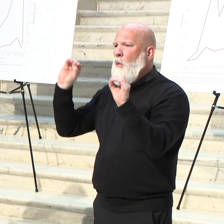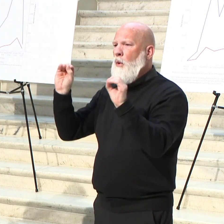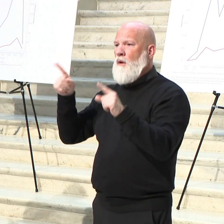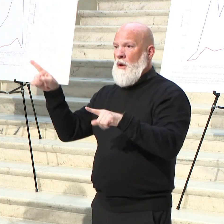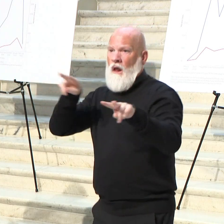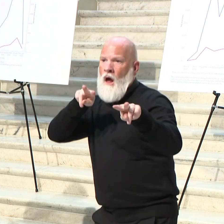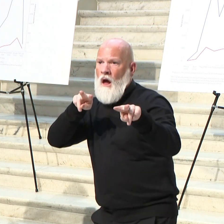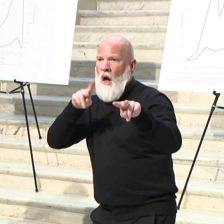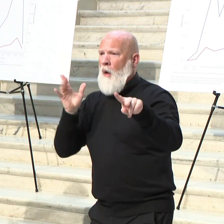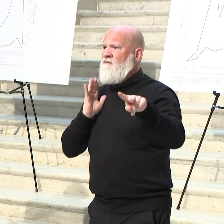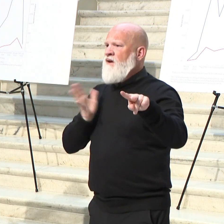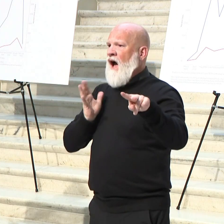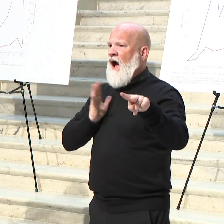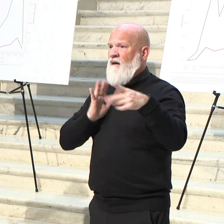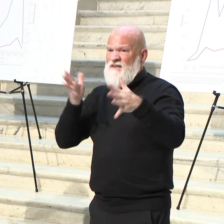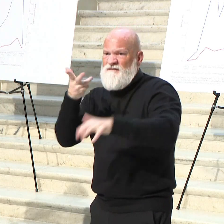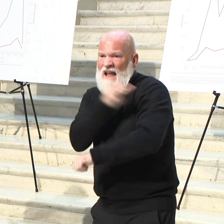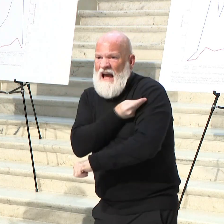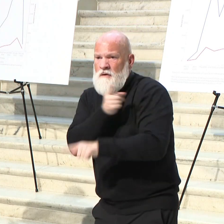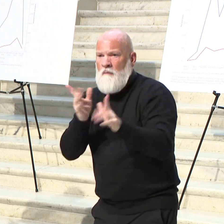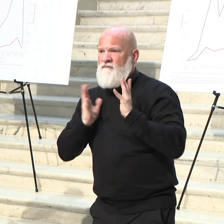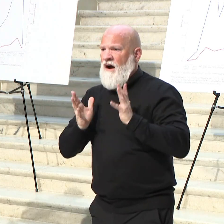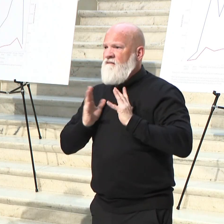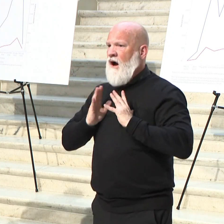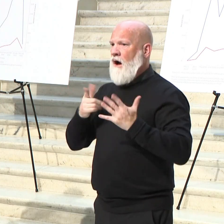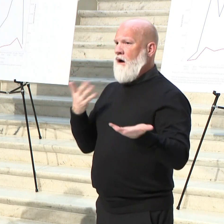doing, leading by example, as soon as I'm eligible.